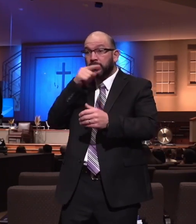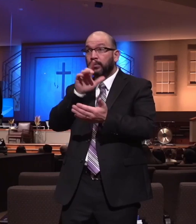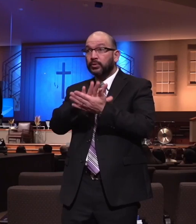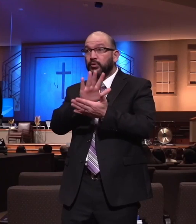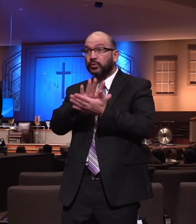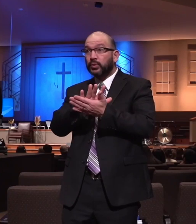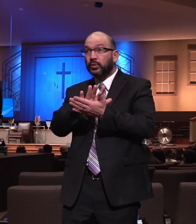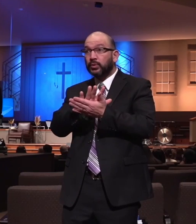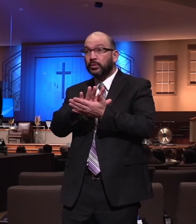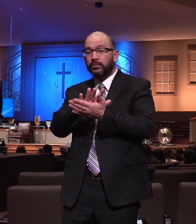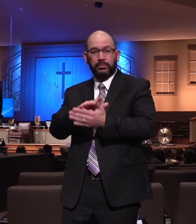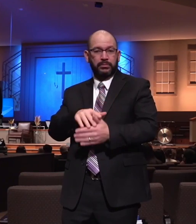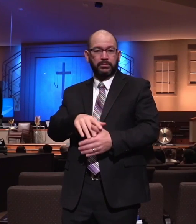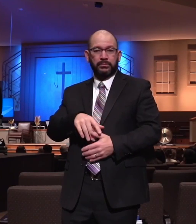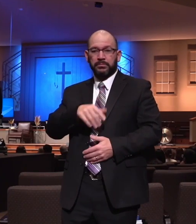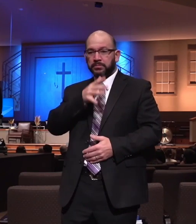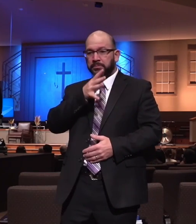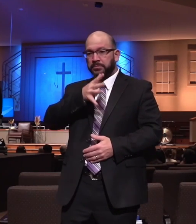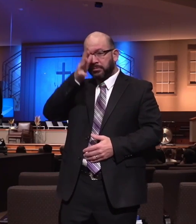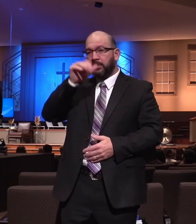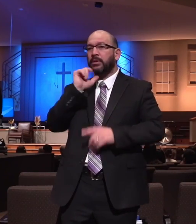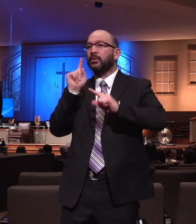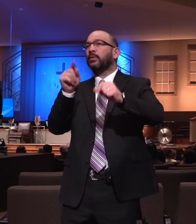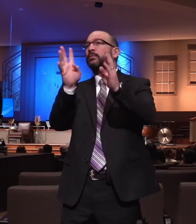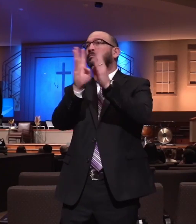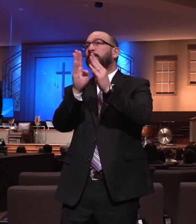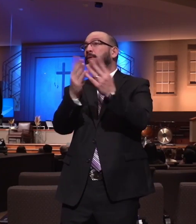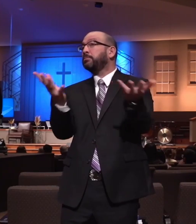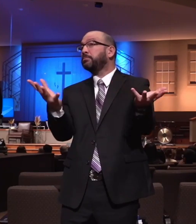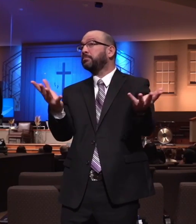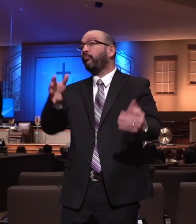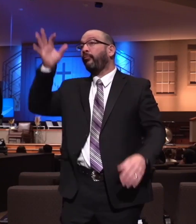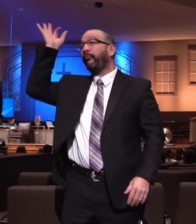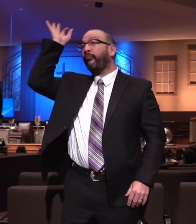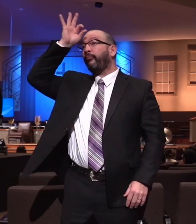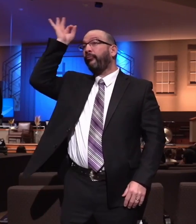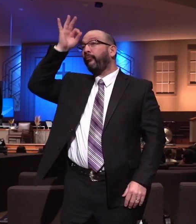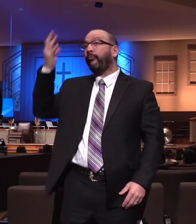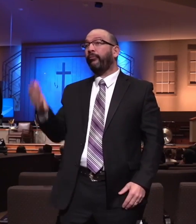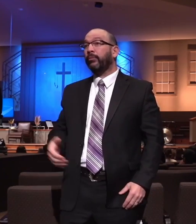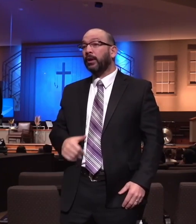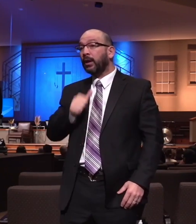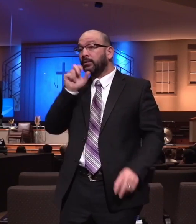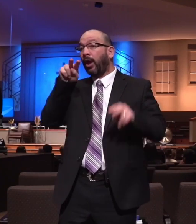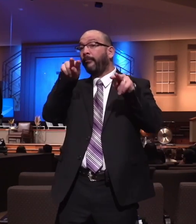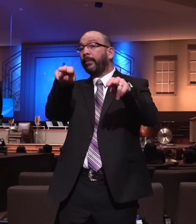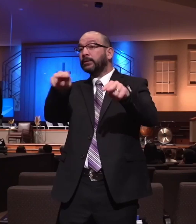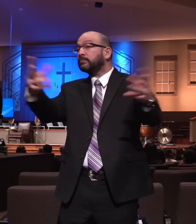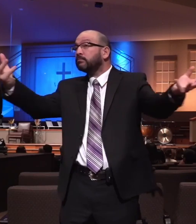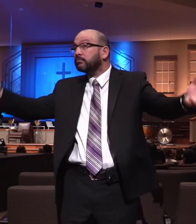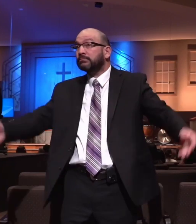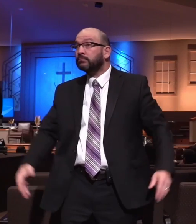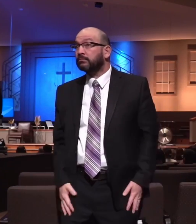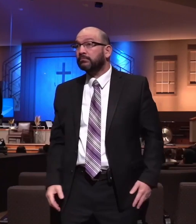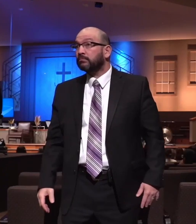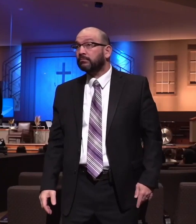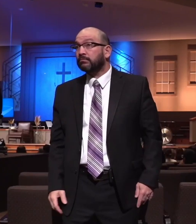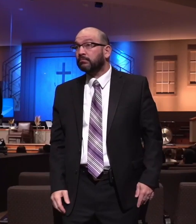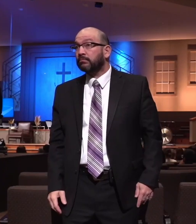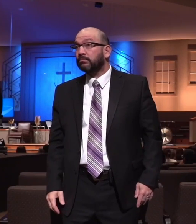even come to the parent-teacher meetings. They have no clue what's going on in their child's life. Many parents, good